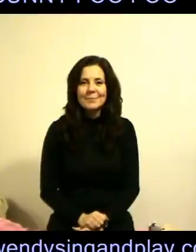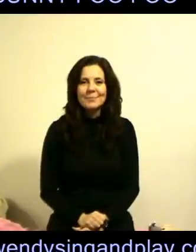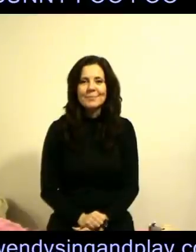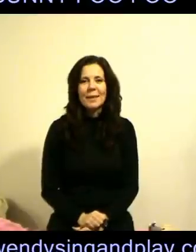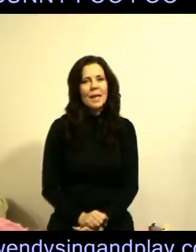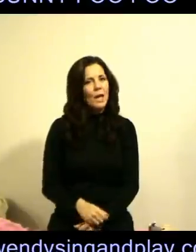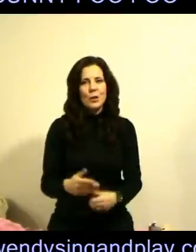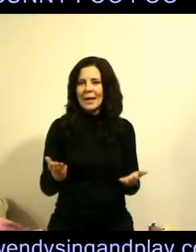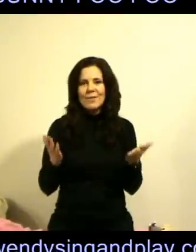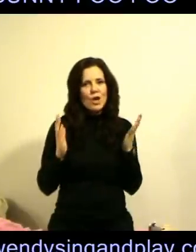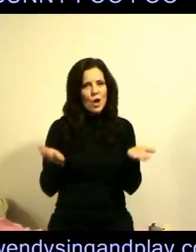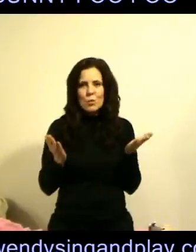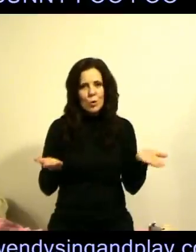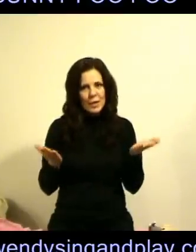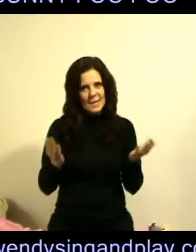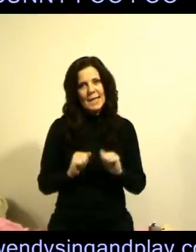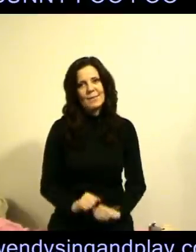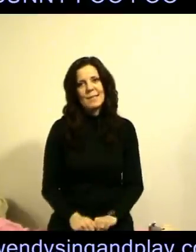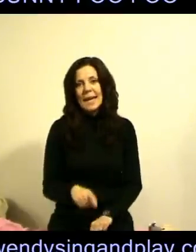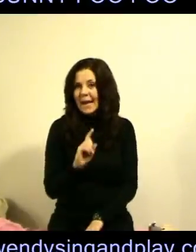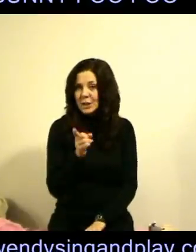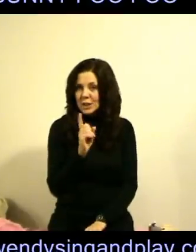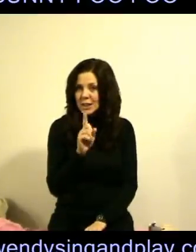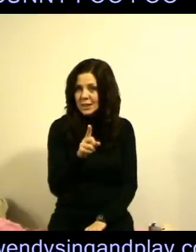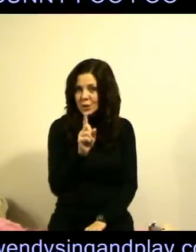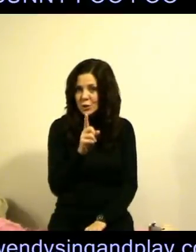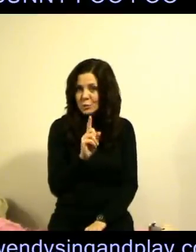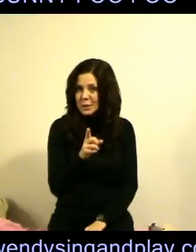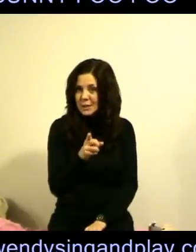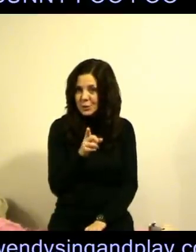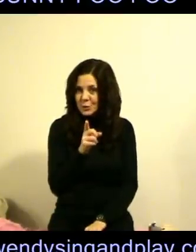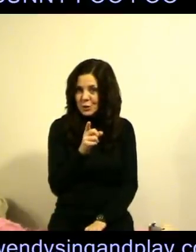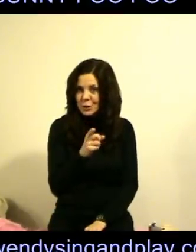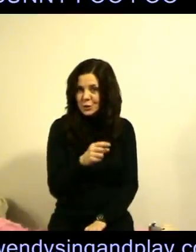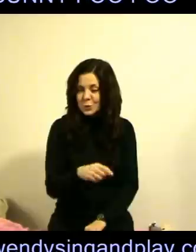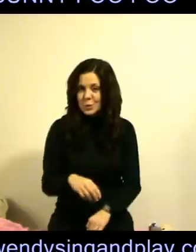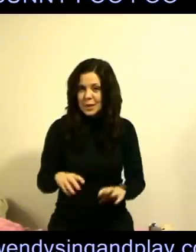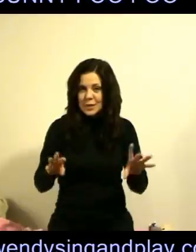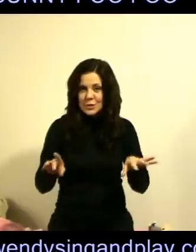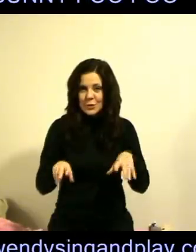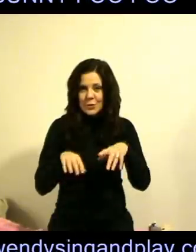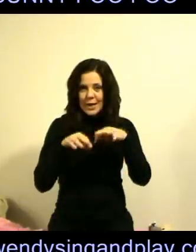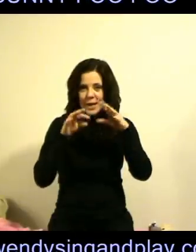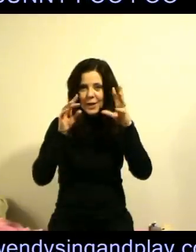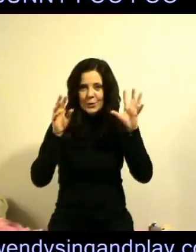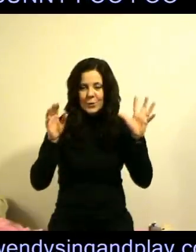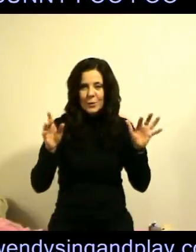You have no warnings left and you didn't do what I told you to do, so now you